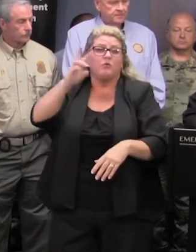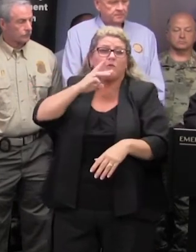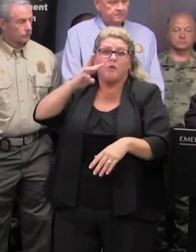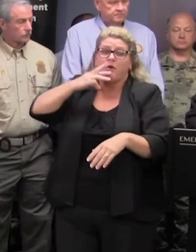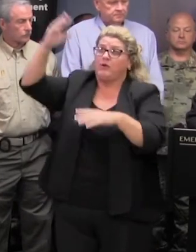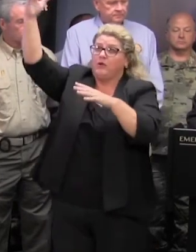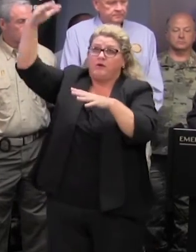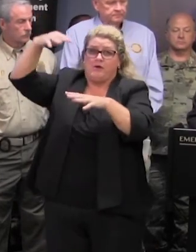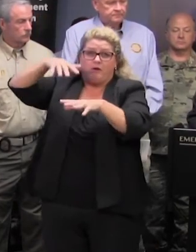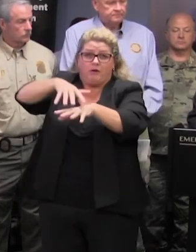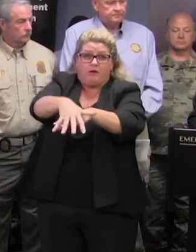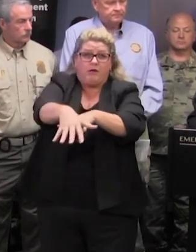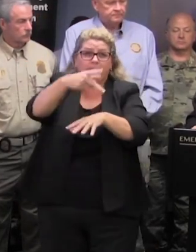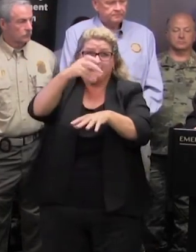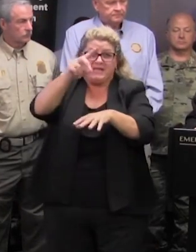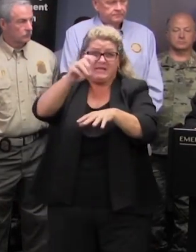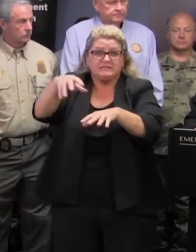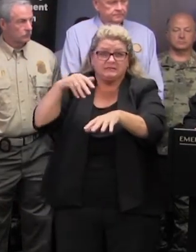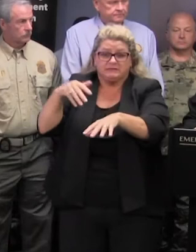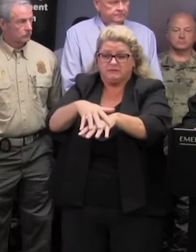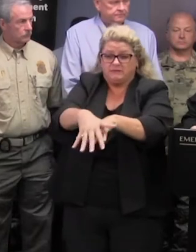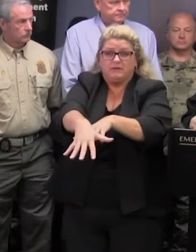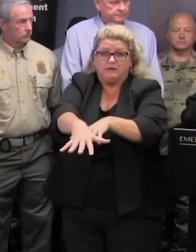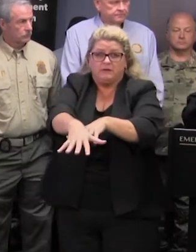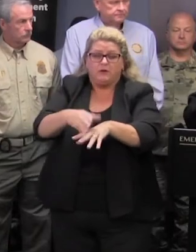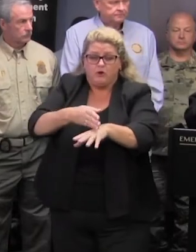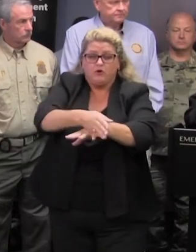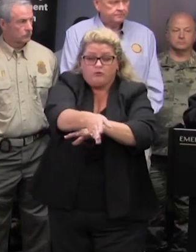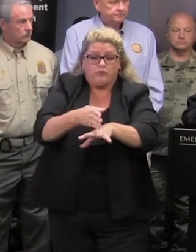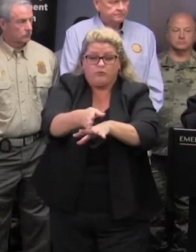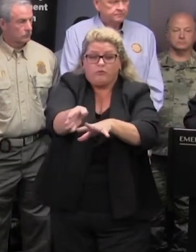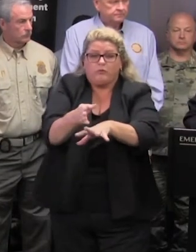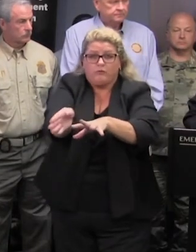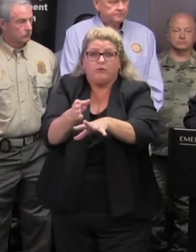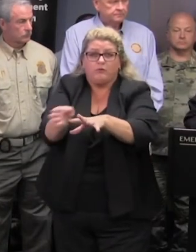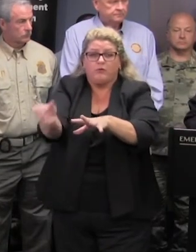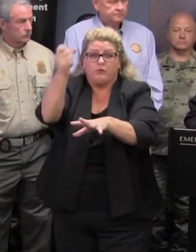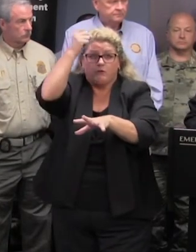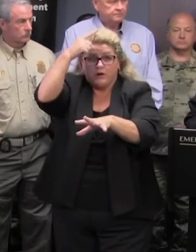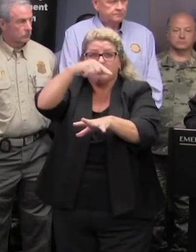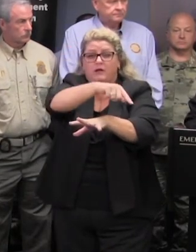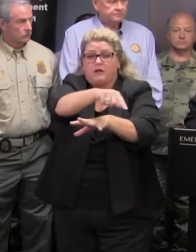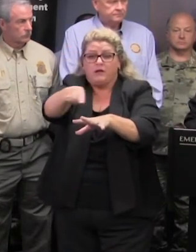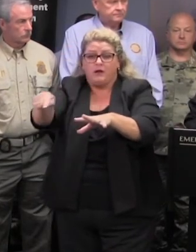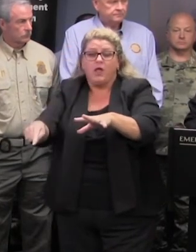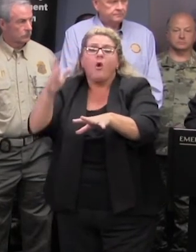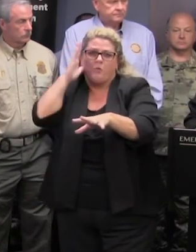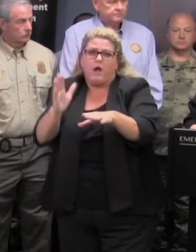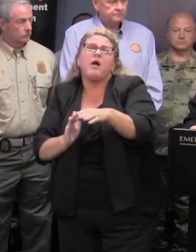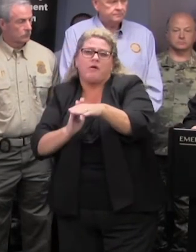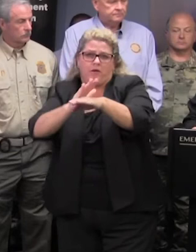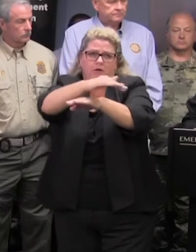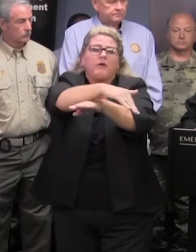state through those river bases that director taylor mentioned that all the majority of those river crossings will likely over top and